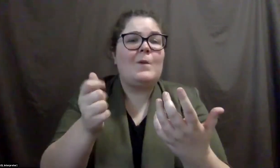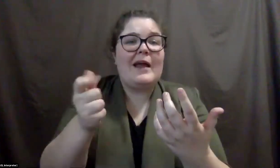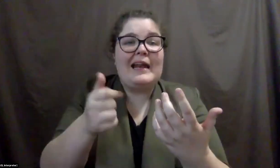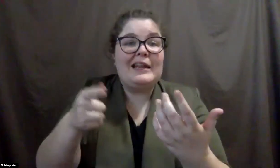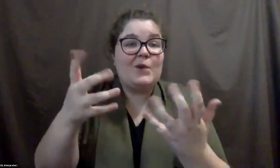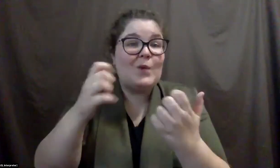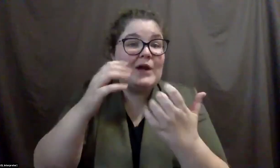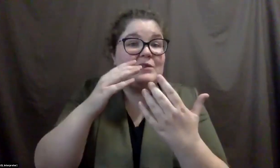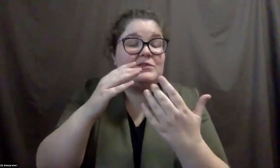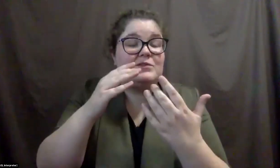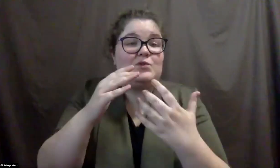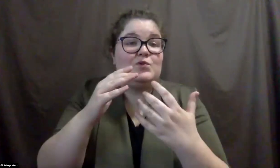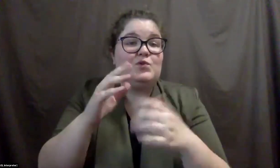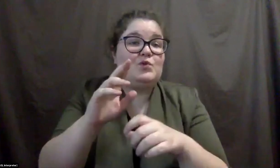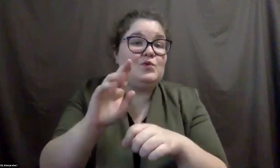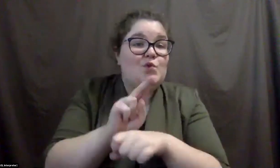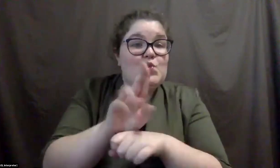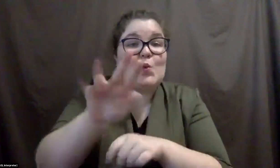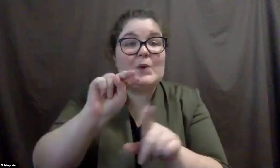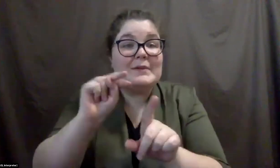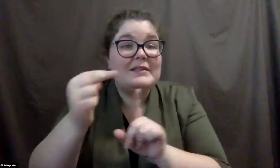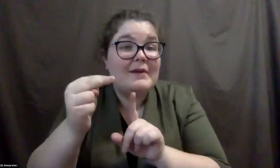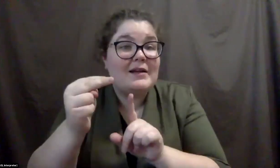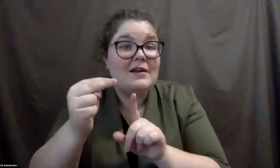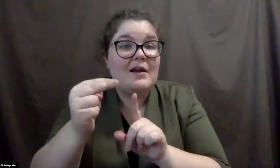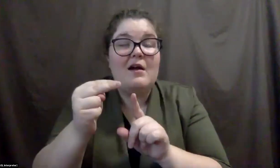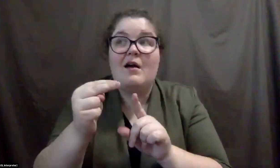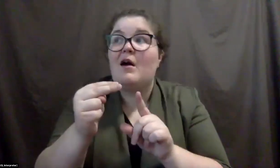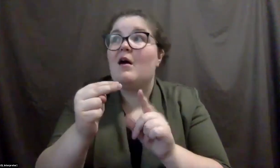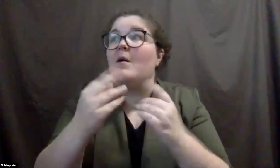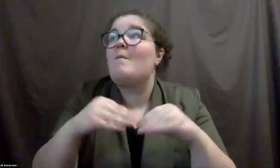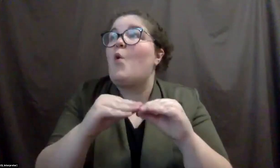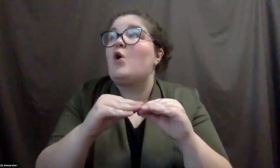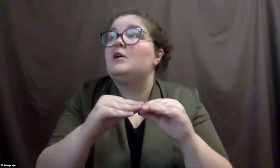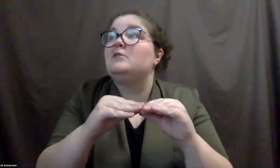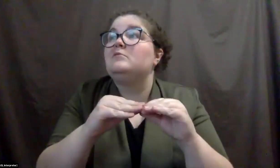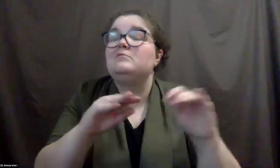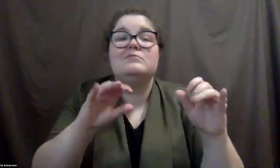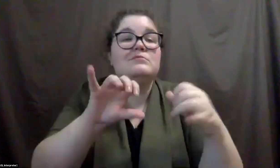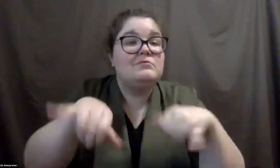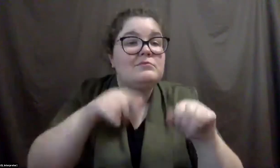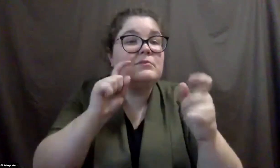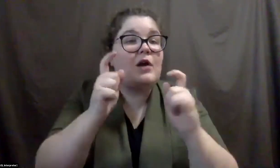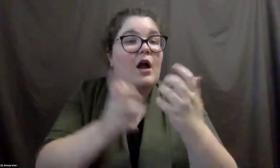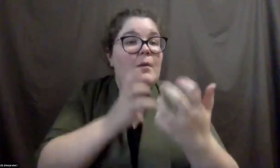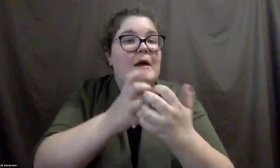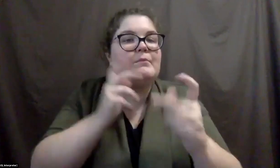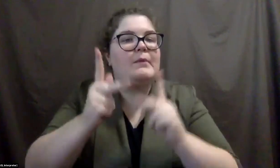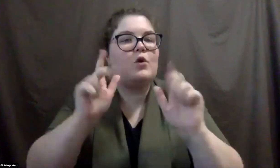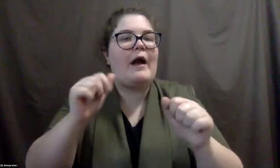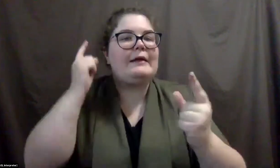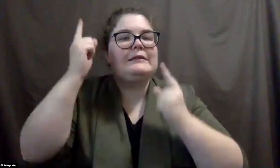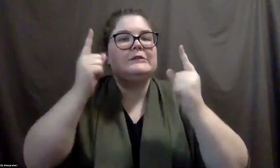um, from your perspective, panelists are more universal accommodations people can start to think about.